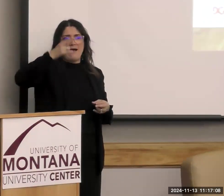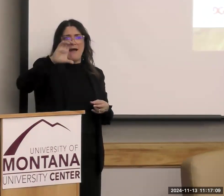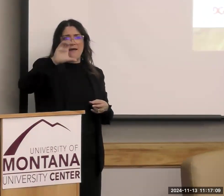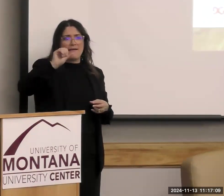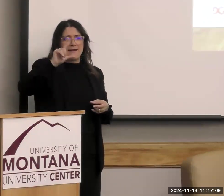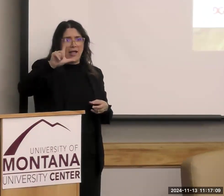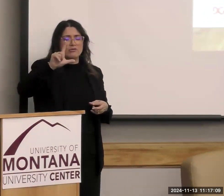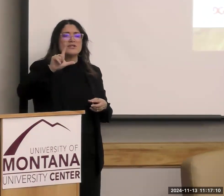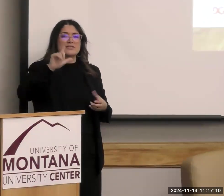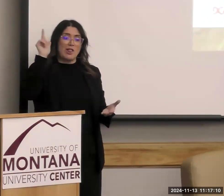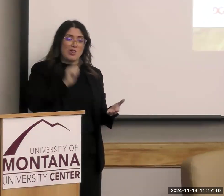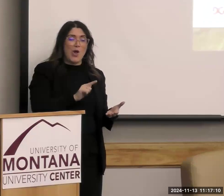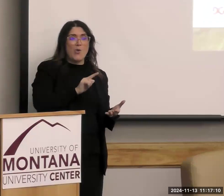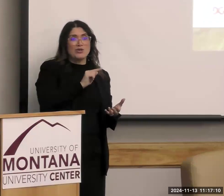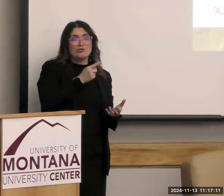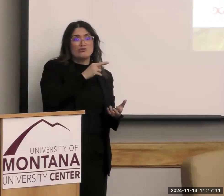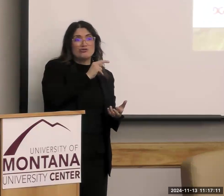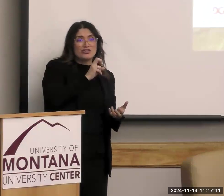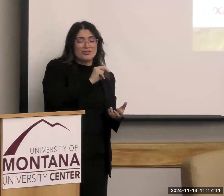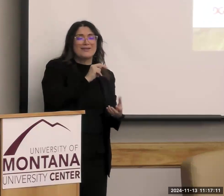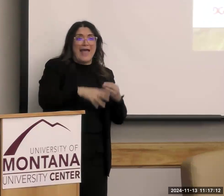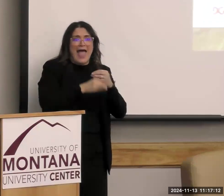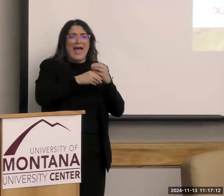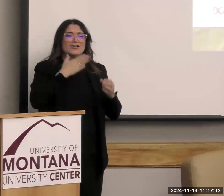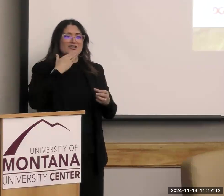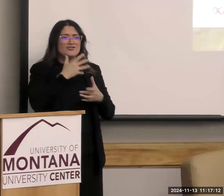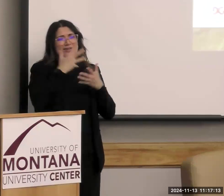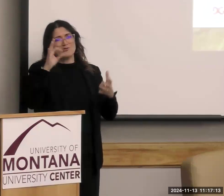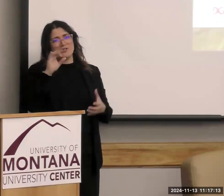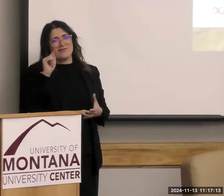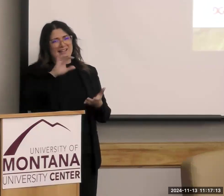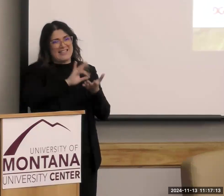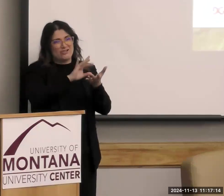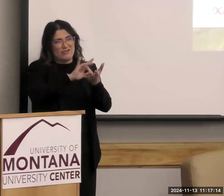with added sugars and too much fat, especially saturated fat.